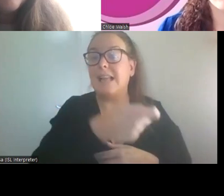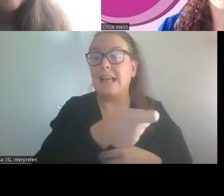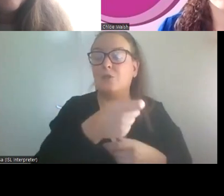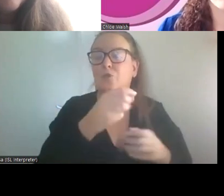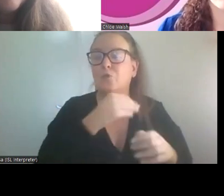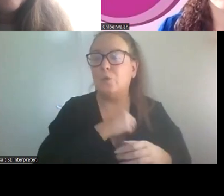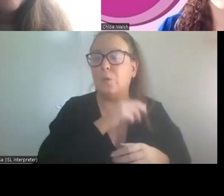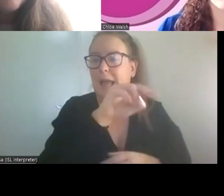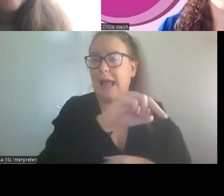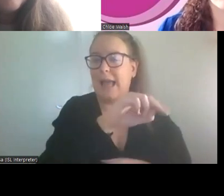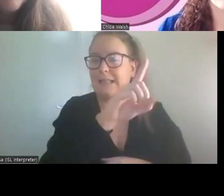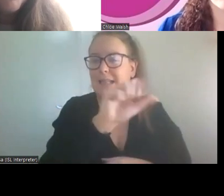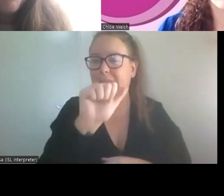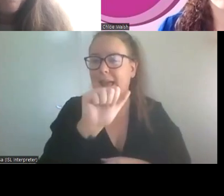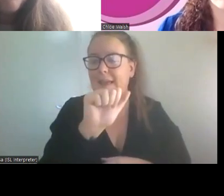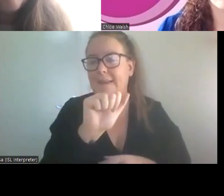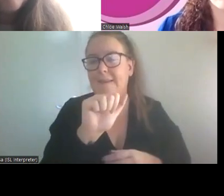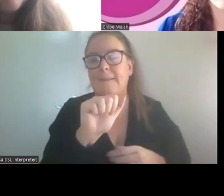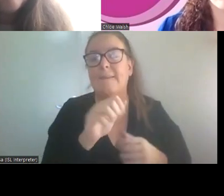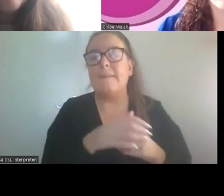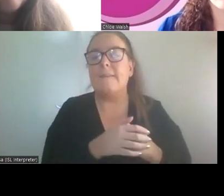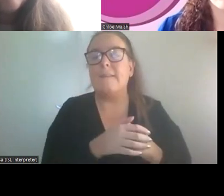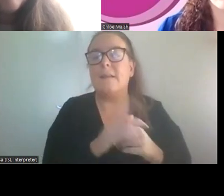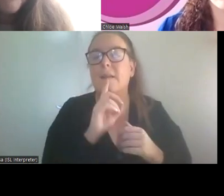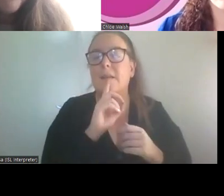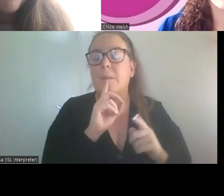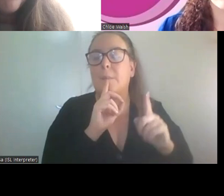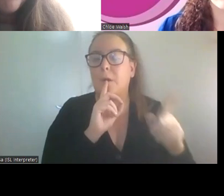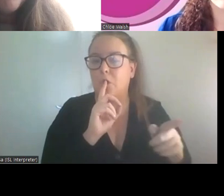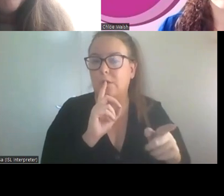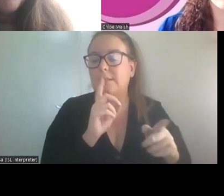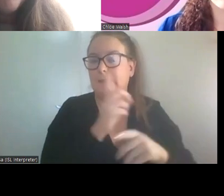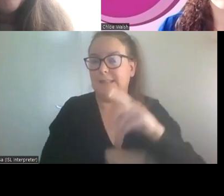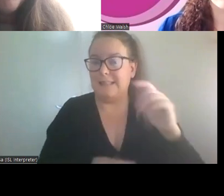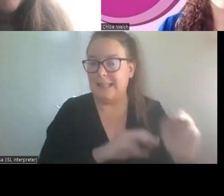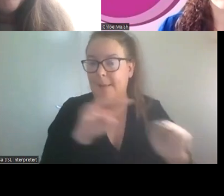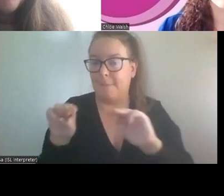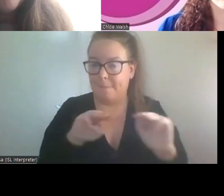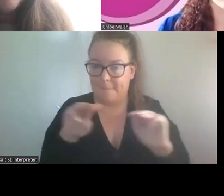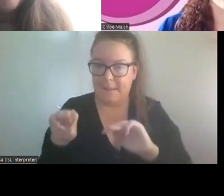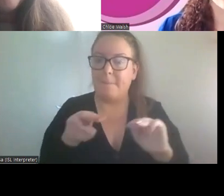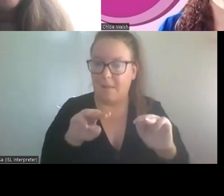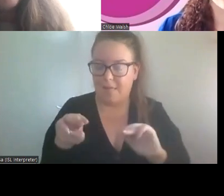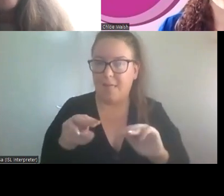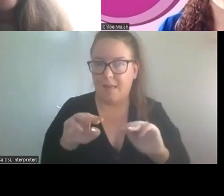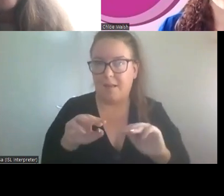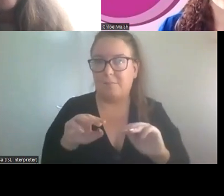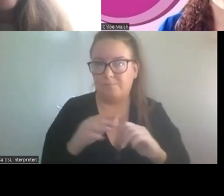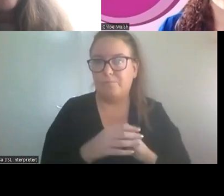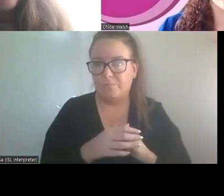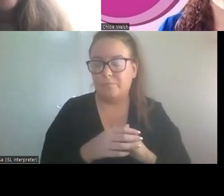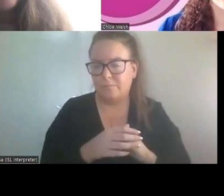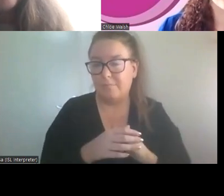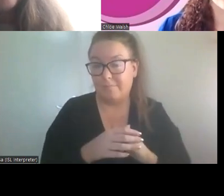Um, but I agree as a target group, disabled people are quite difficult, um, to